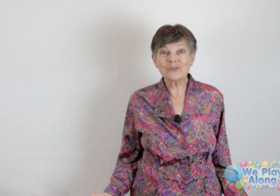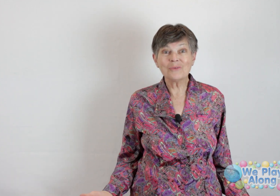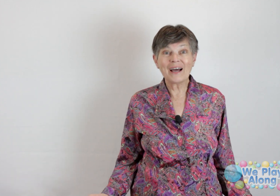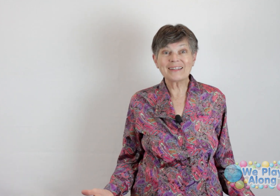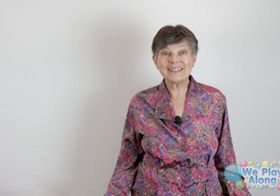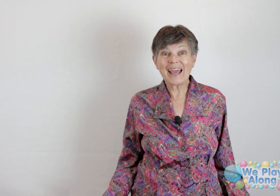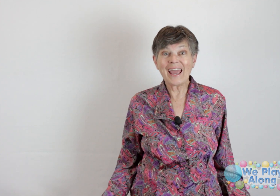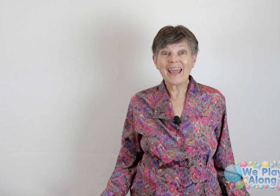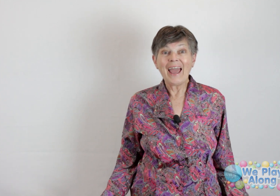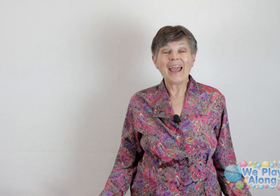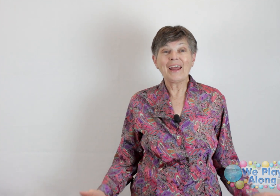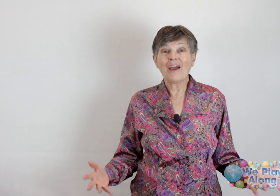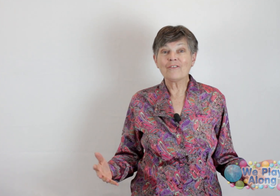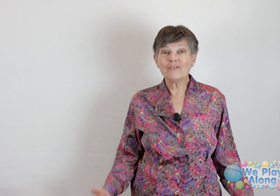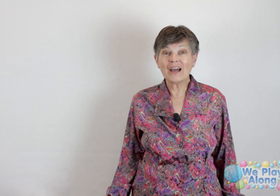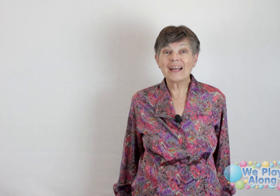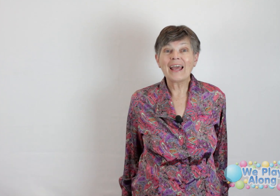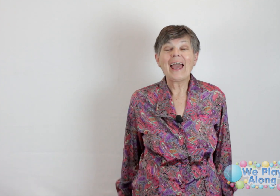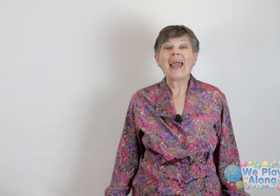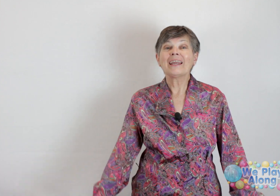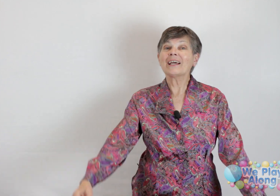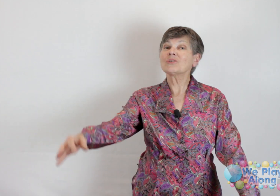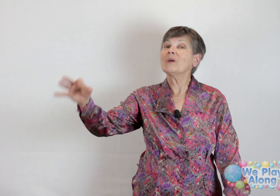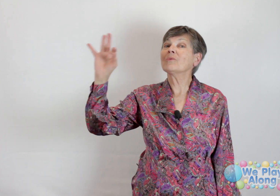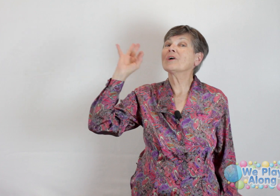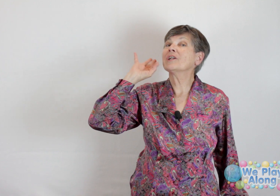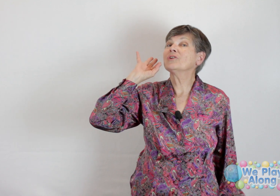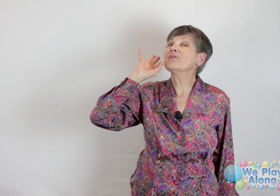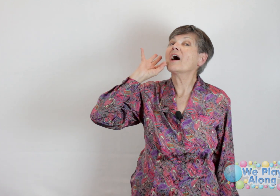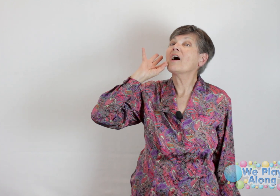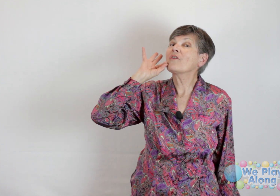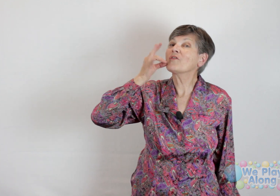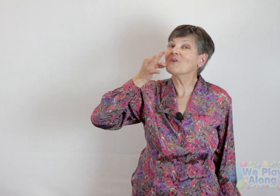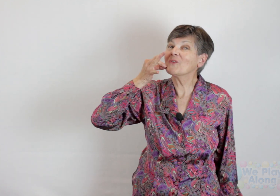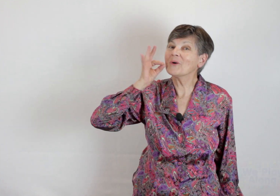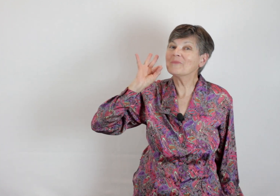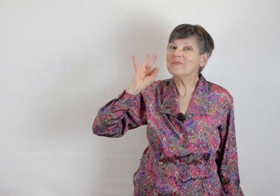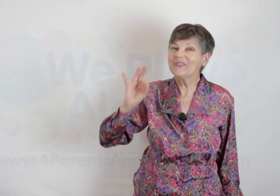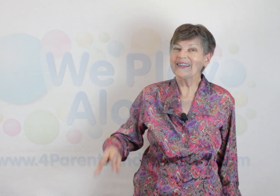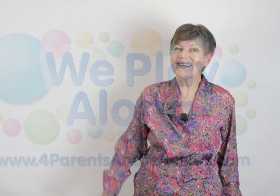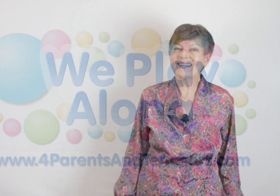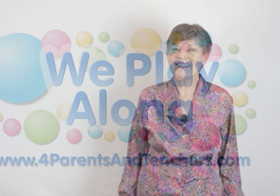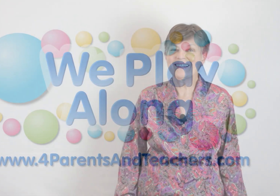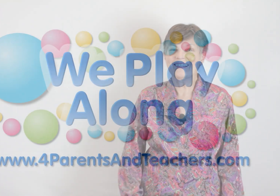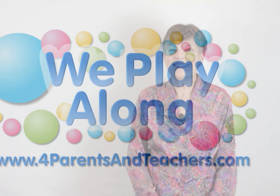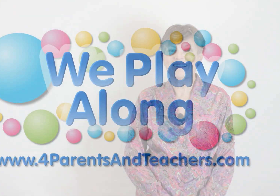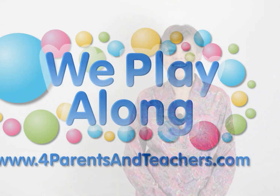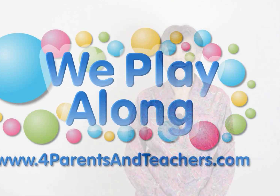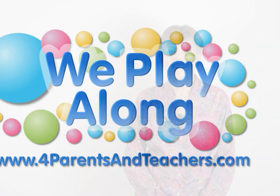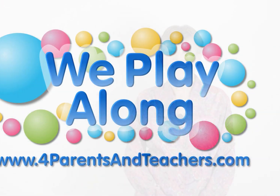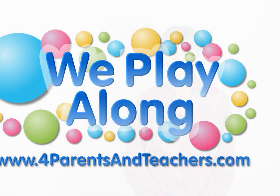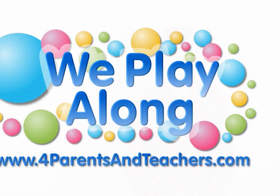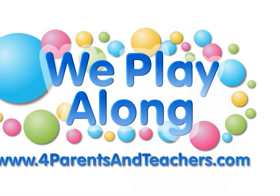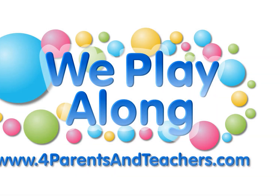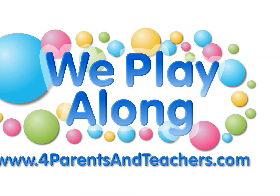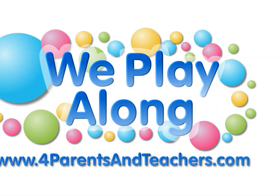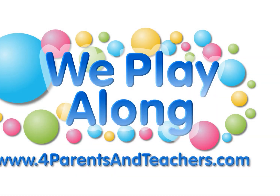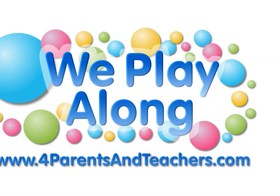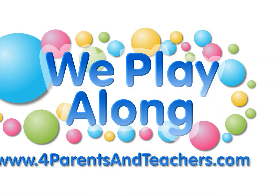throughout the day and have fun. And next week we're going to do the fruit group. Play, play, play along, come on and play